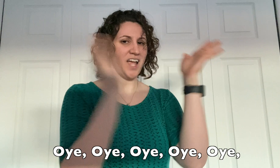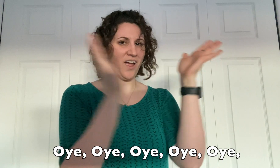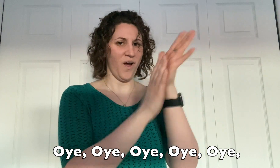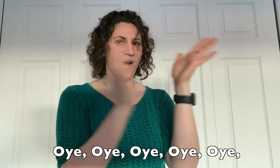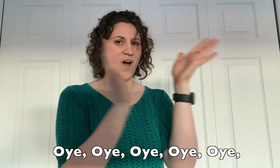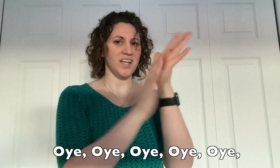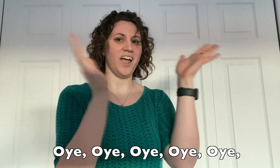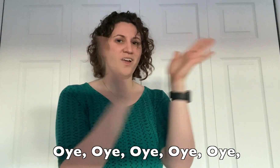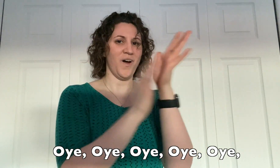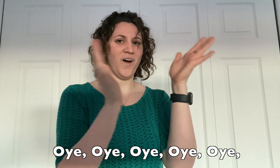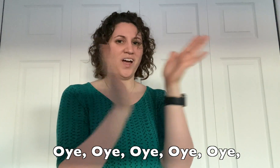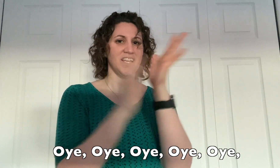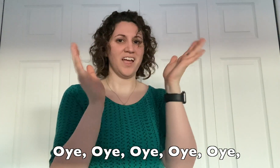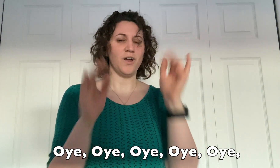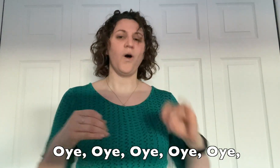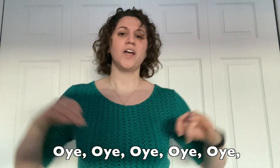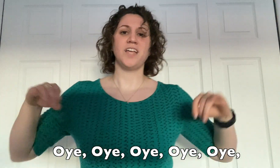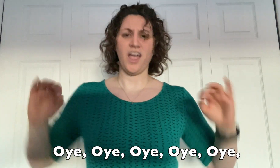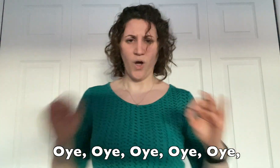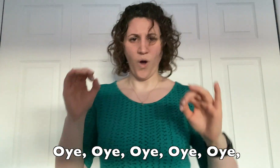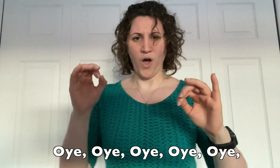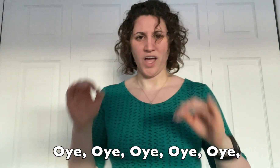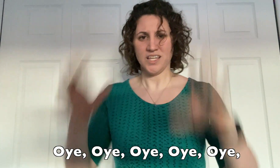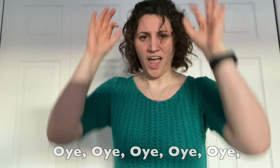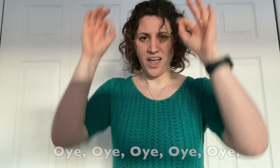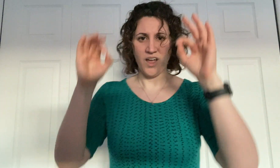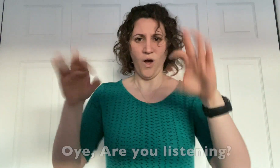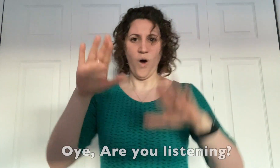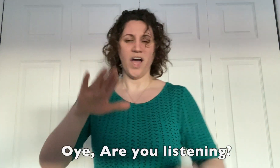Oye, Oye, Oye,